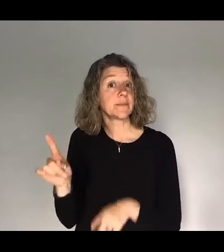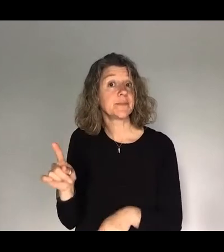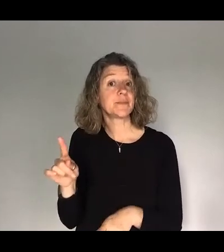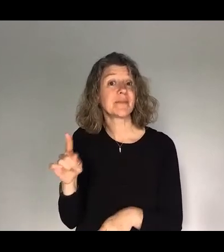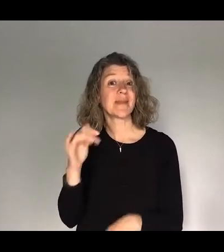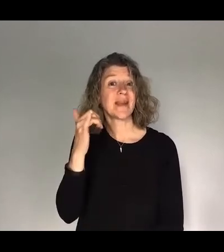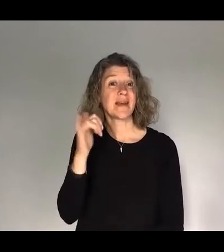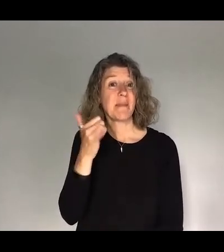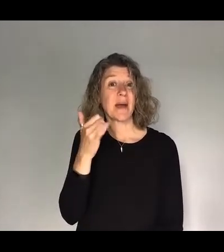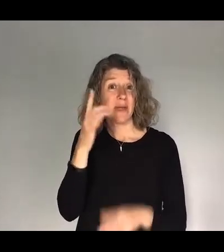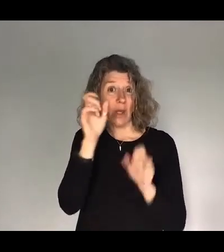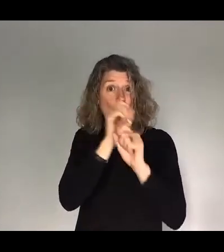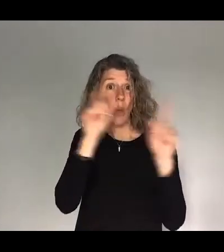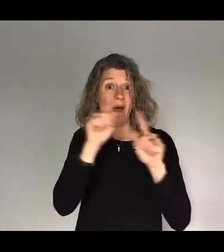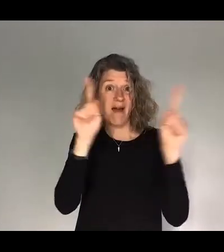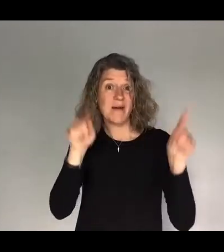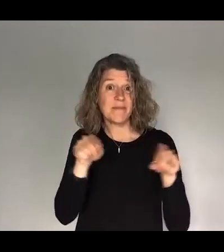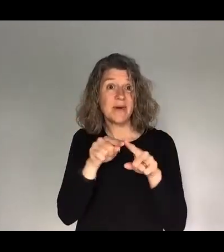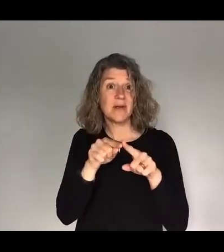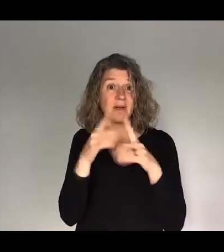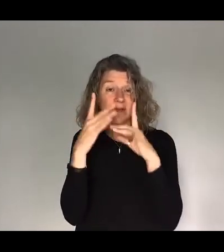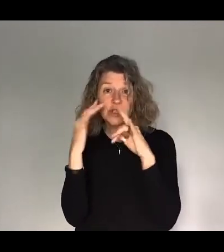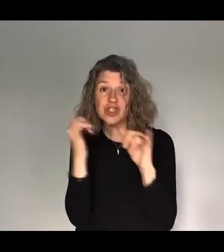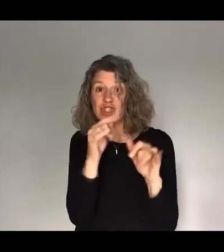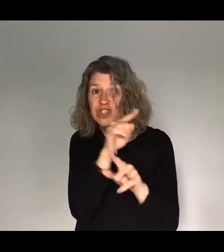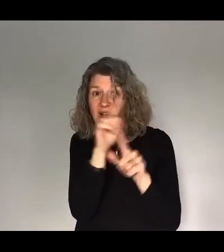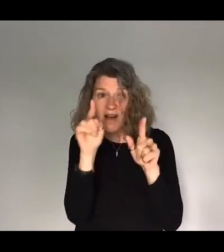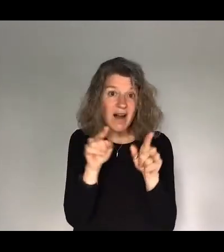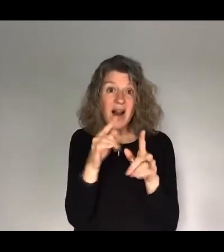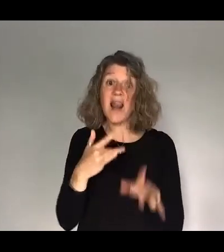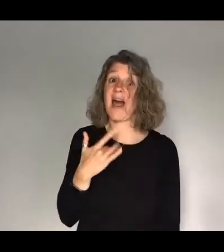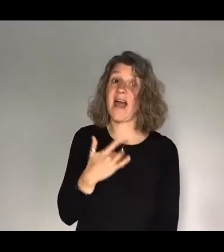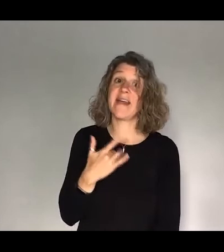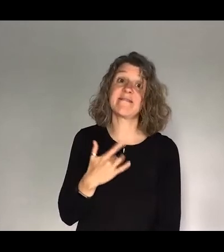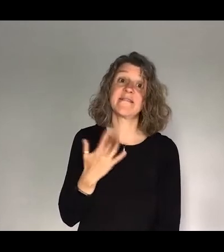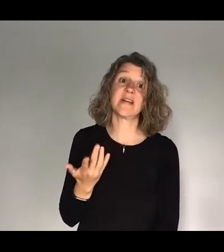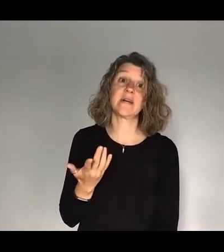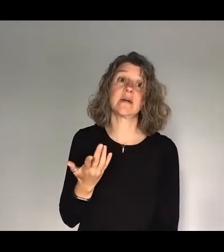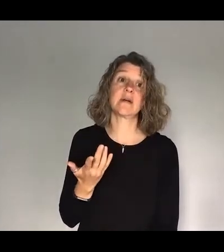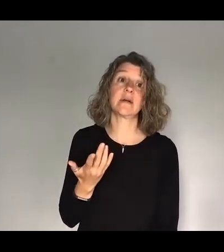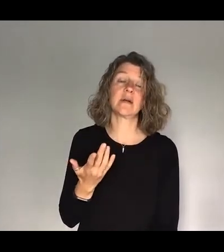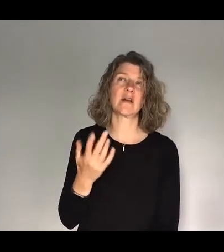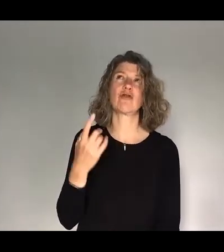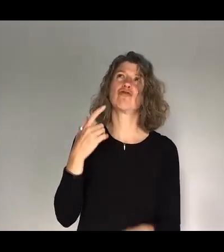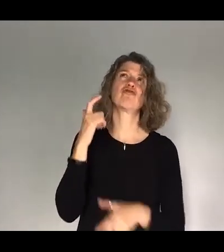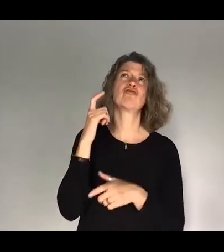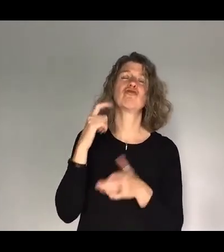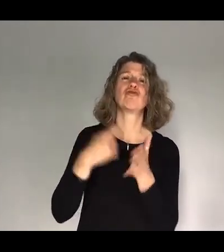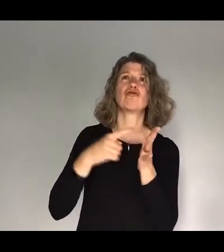be aware of this little map, but you can check out the map live on their website, which is ridelondon.co.uk. And, of course, you can see here